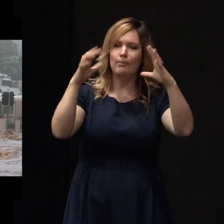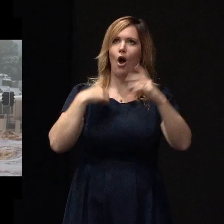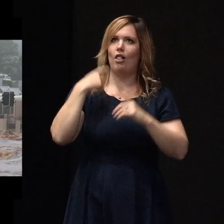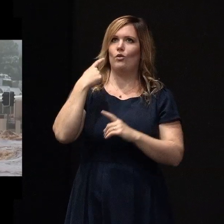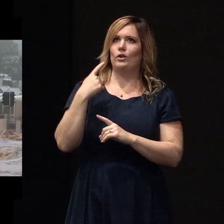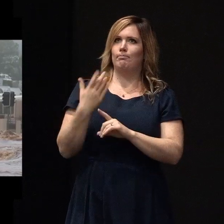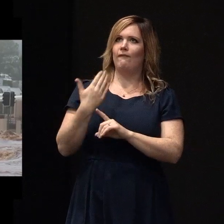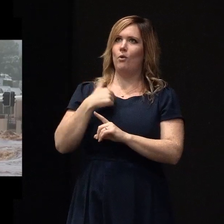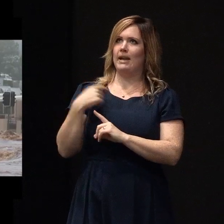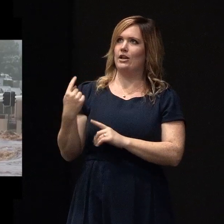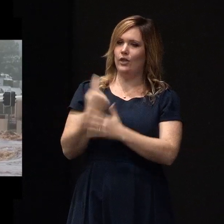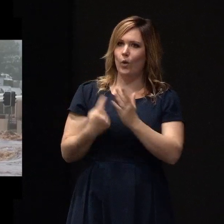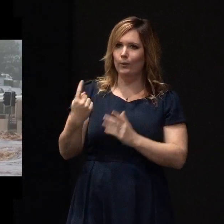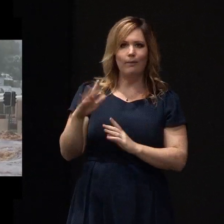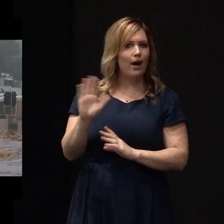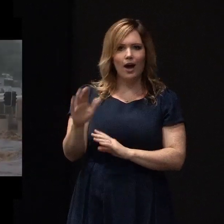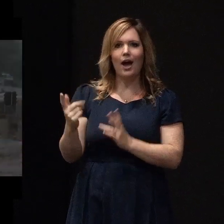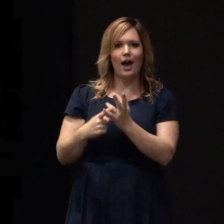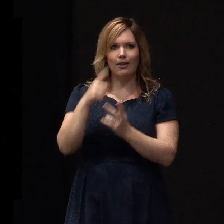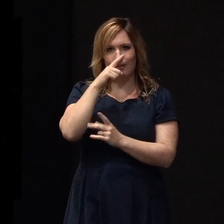you're going crazy, but you're not.